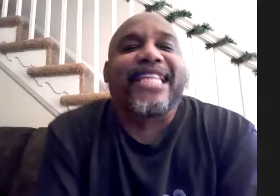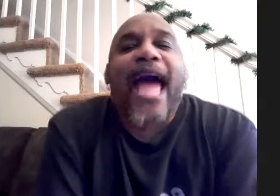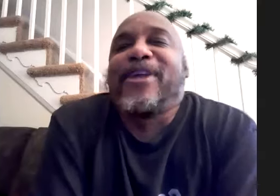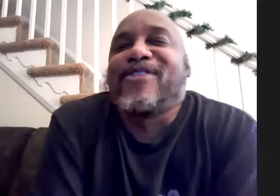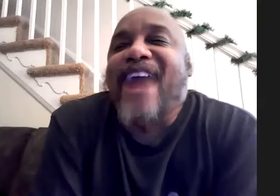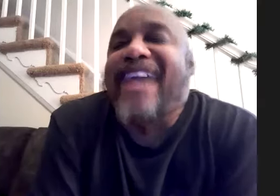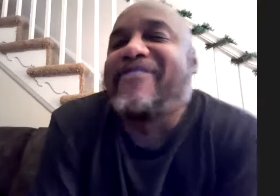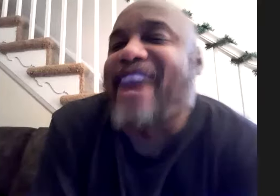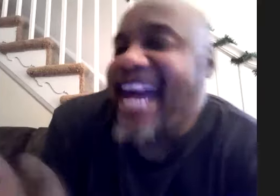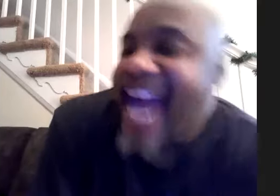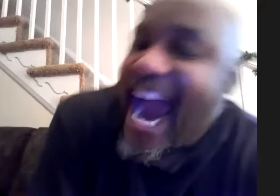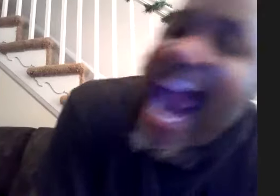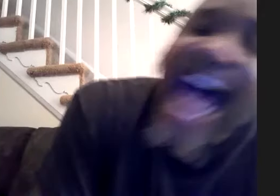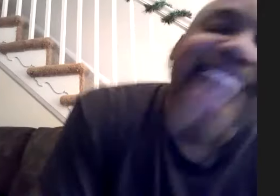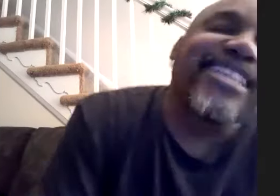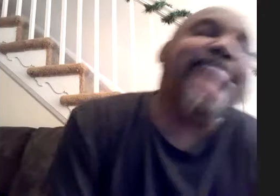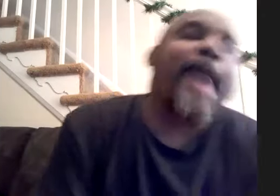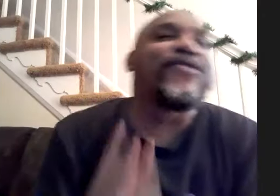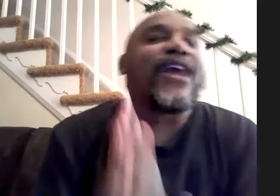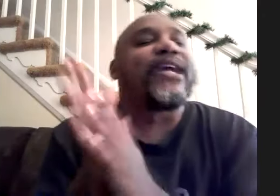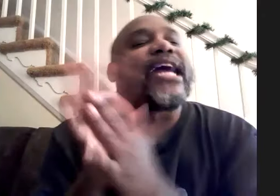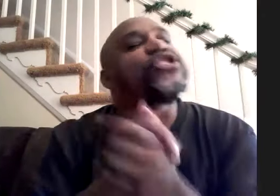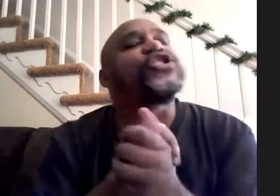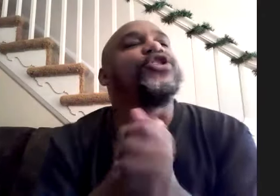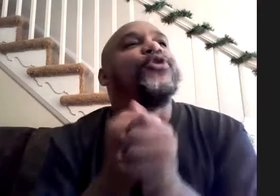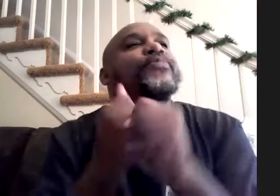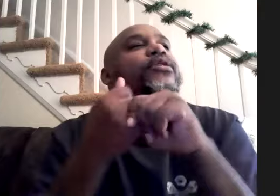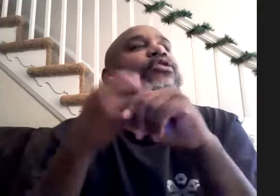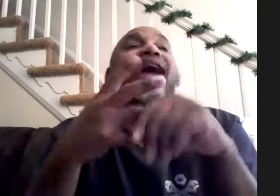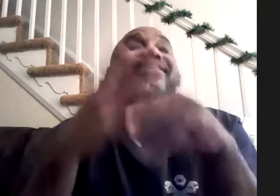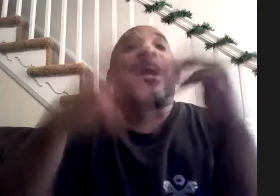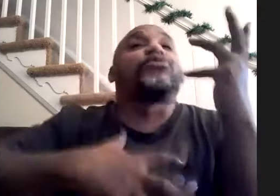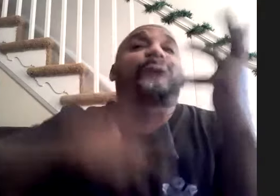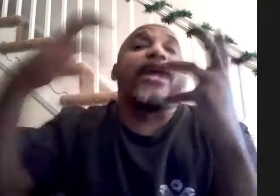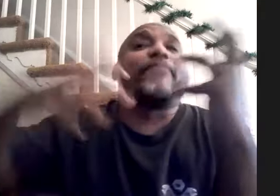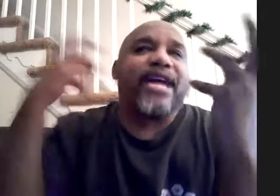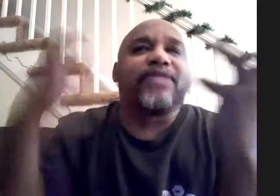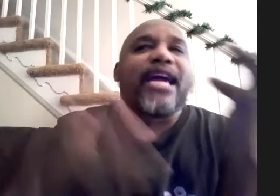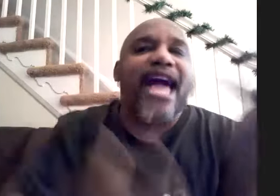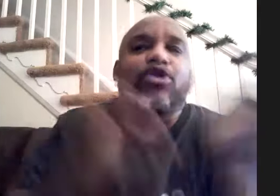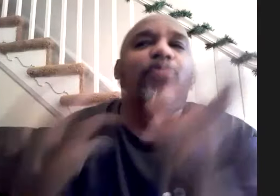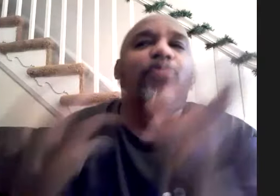tapping around about i started tapping around about h2 right well actually i was like playing like actual beats